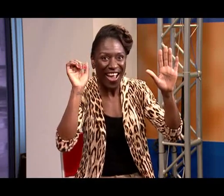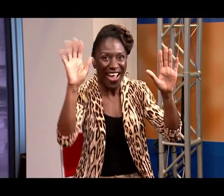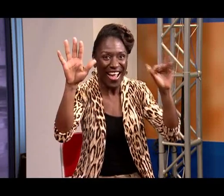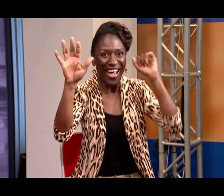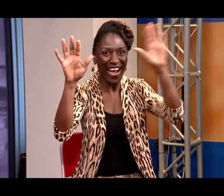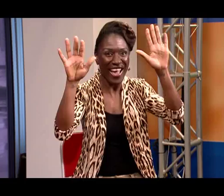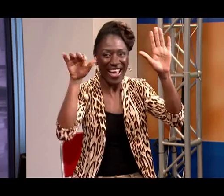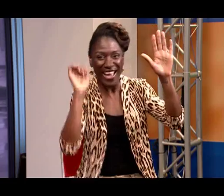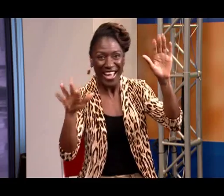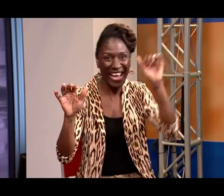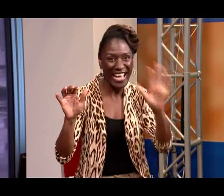And then bring the head in